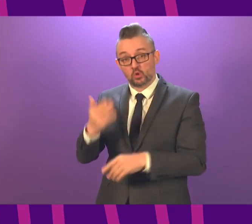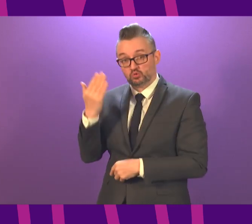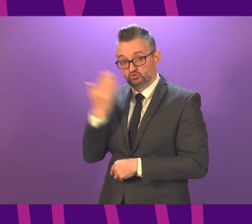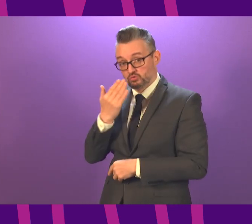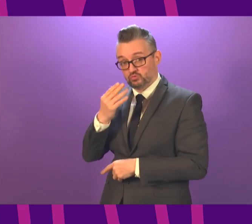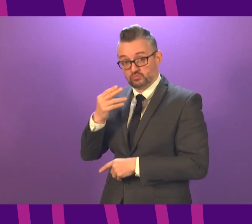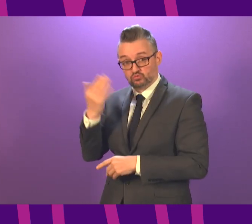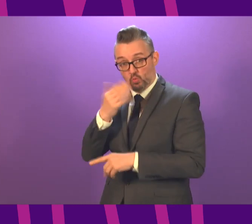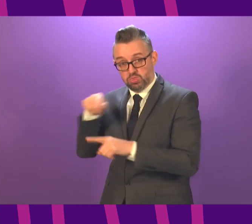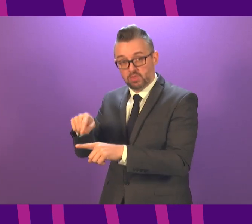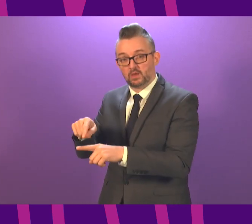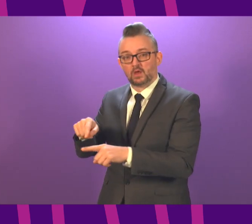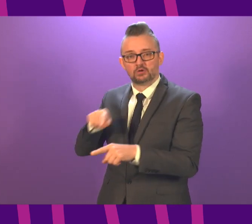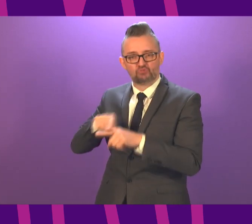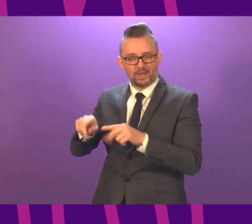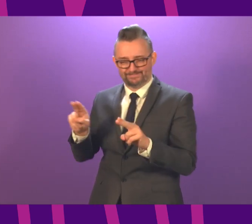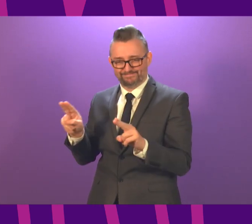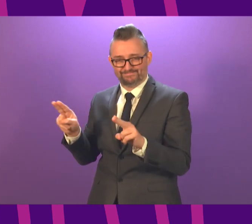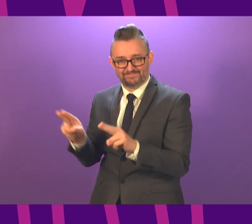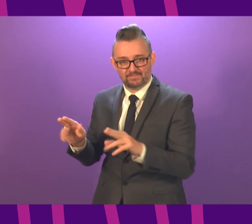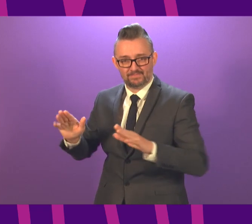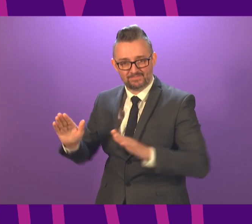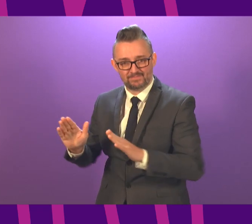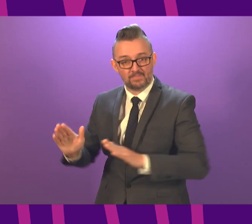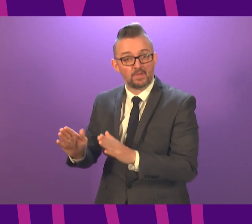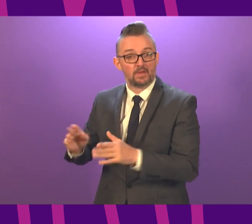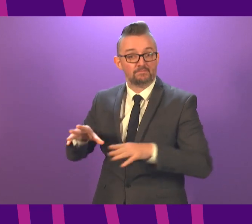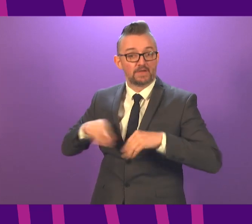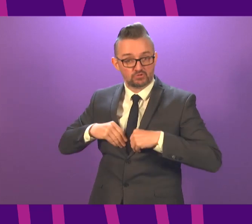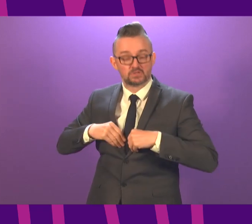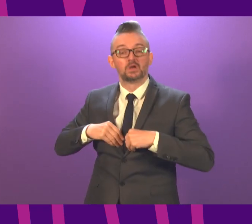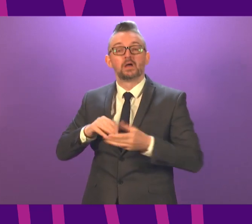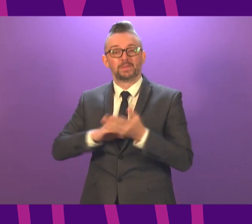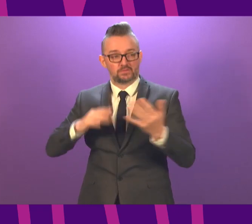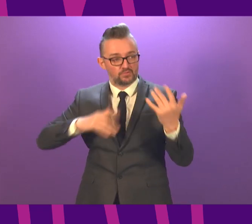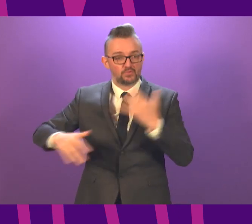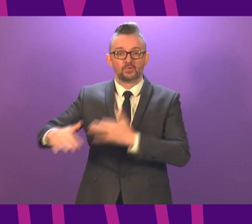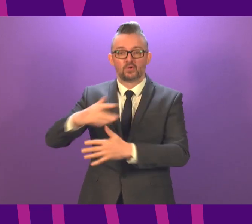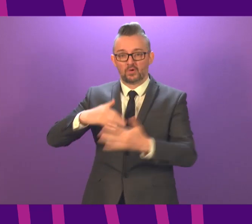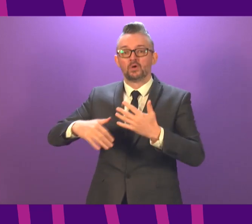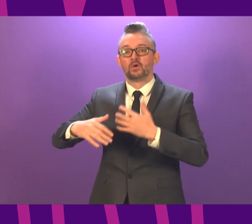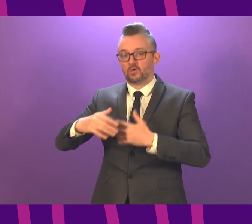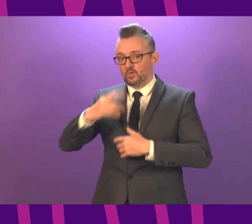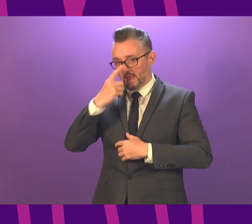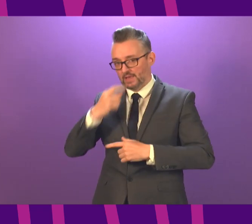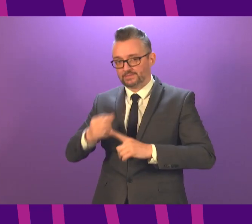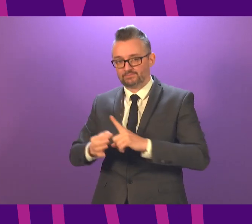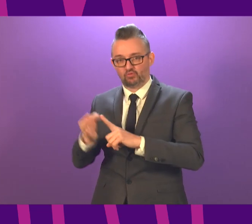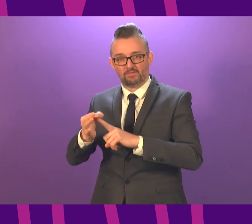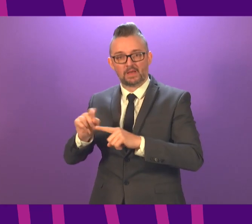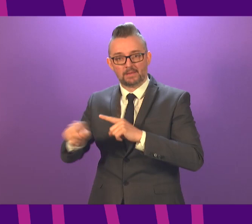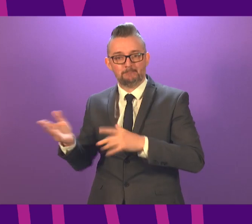to play here. If we can drive this virus down, we all help to create the conditions in which this becomes more possible, more quickly.